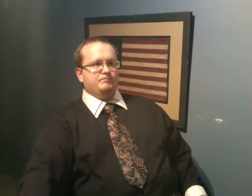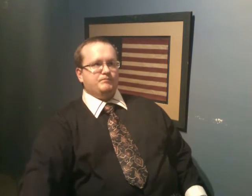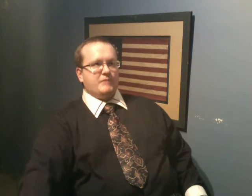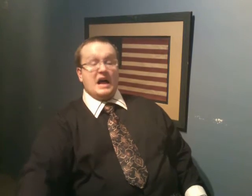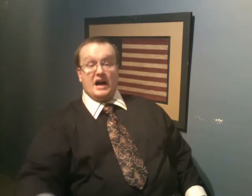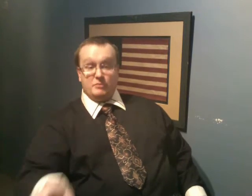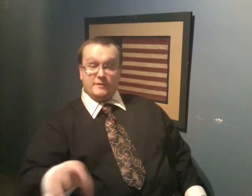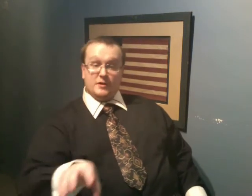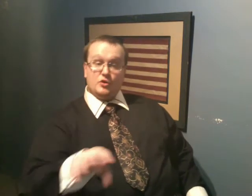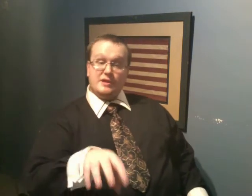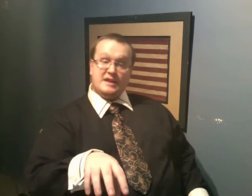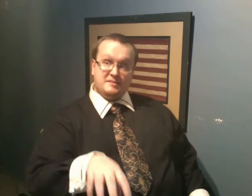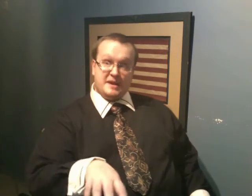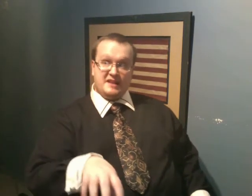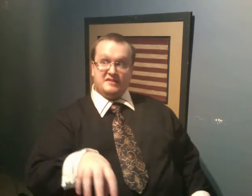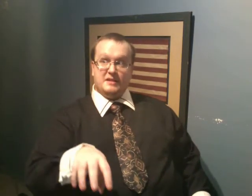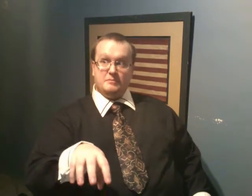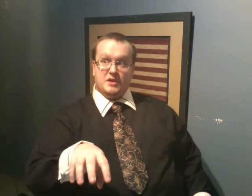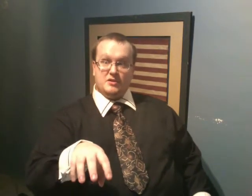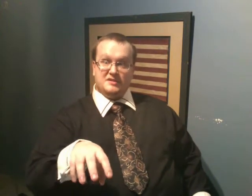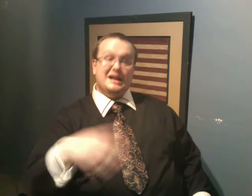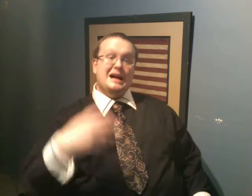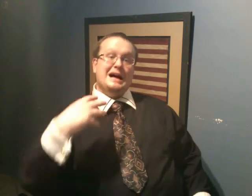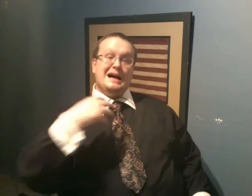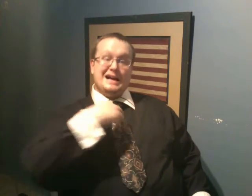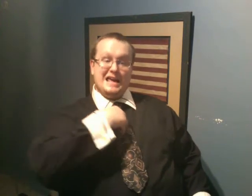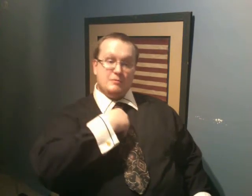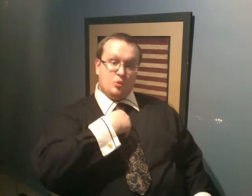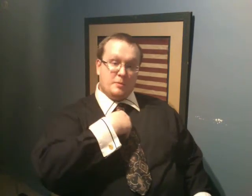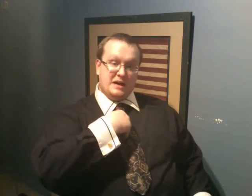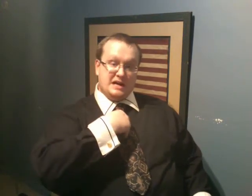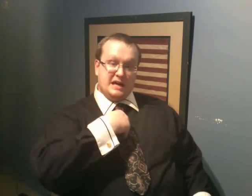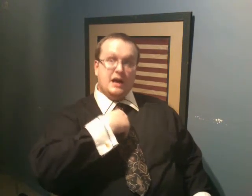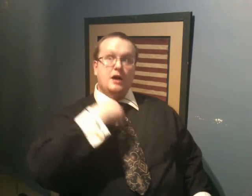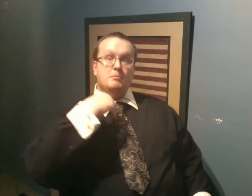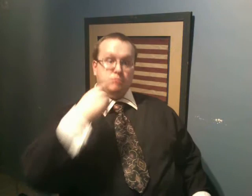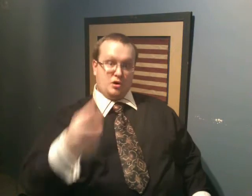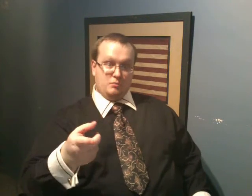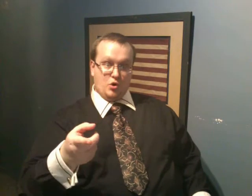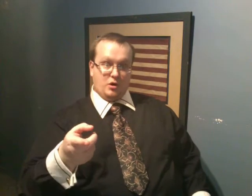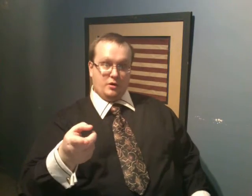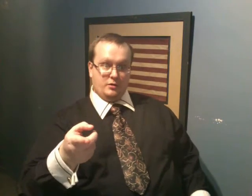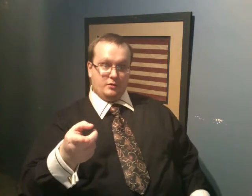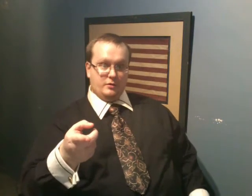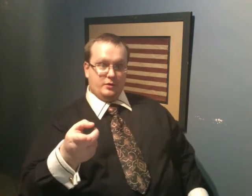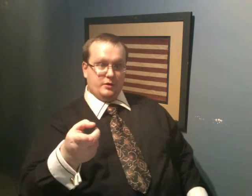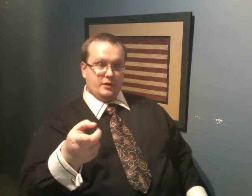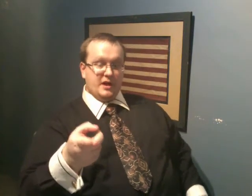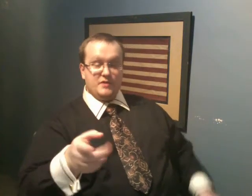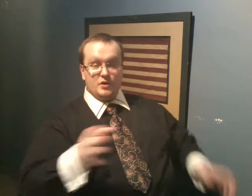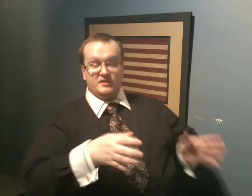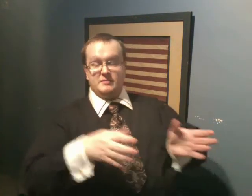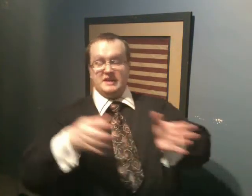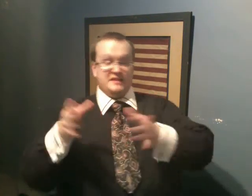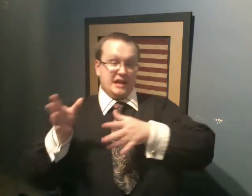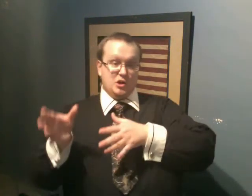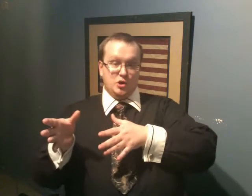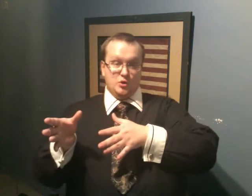I prefer CreateSpace because I get more money per book. If you go to some place like Lulu